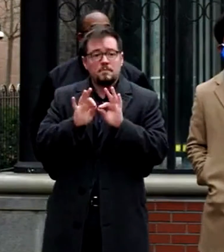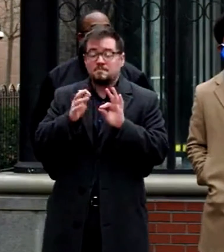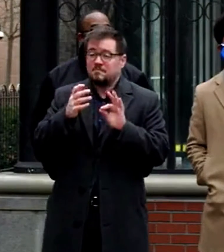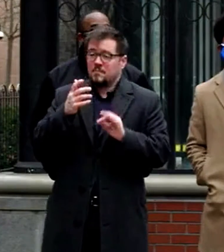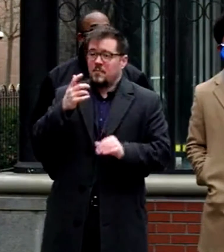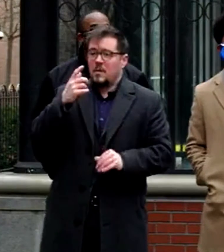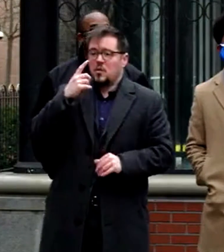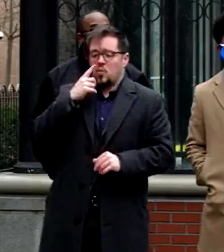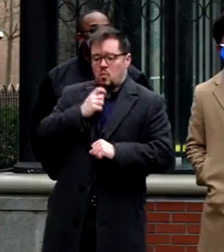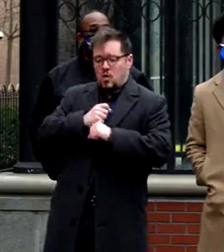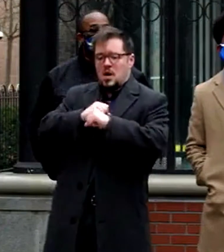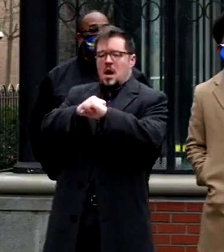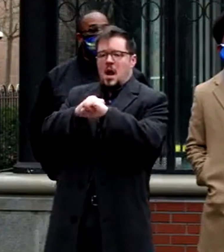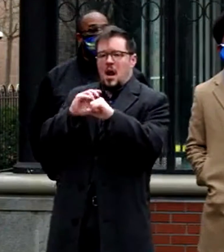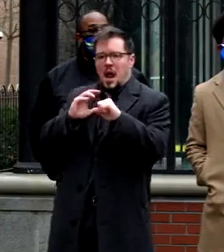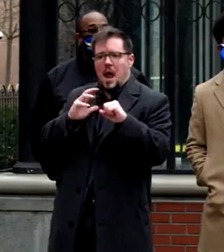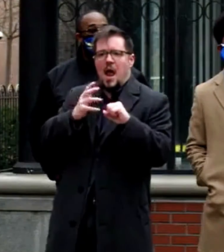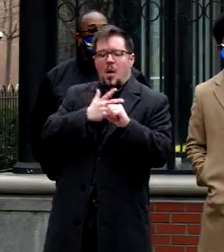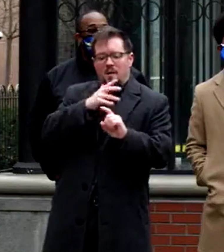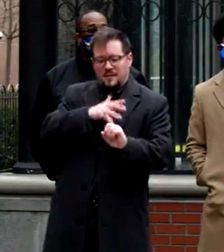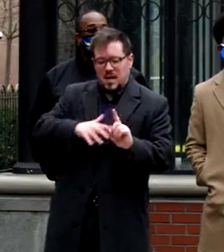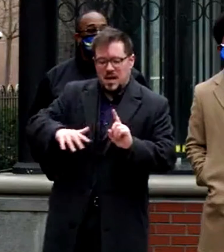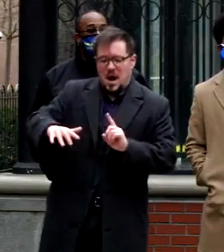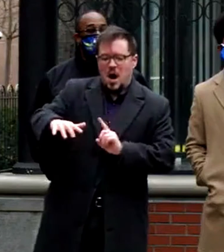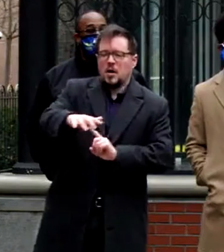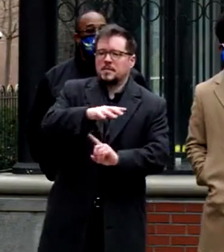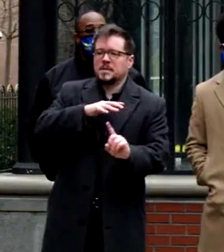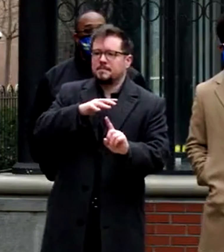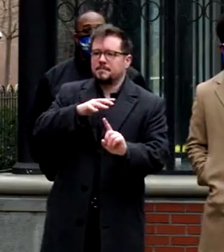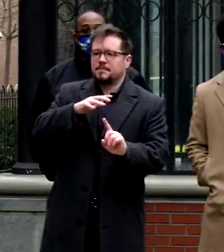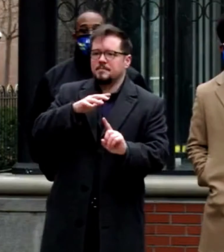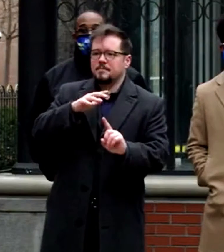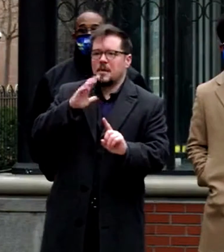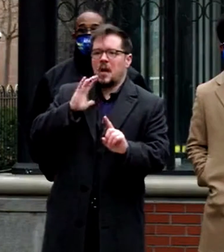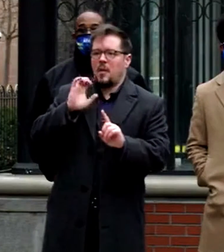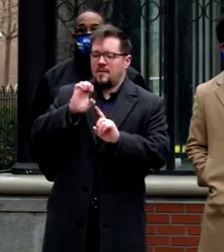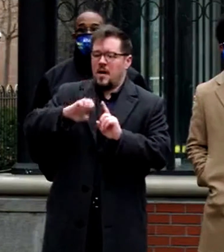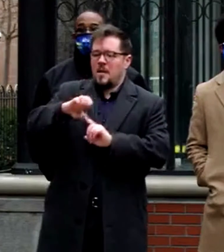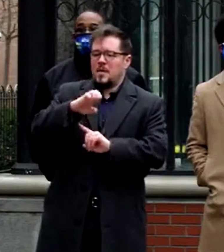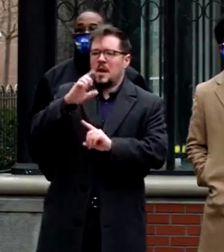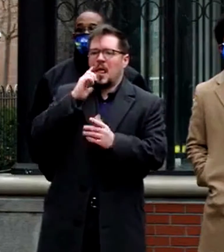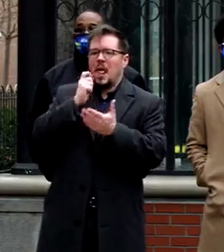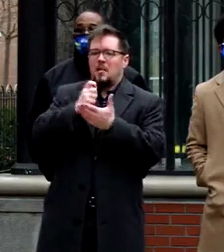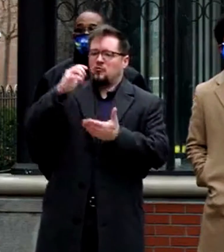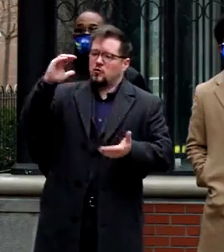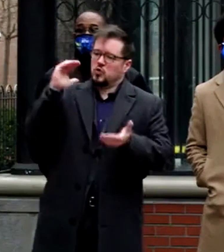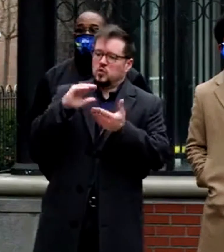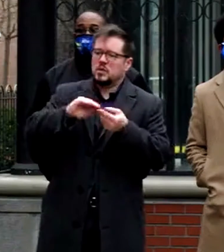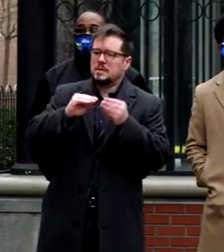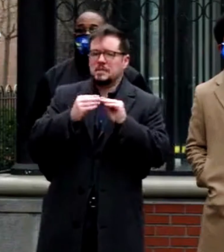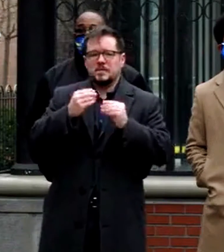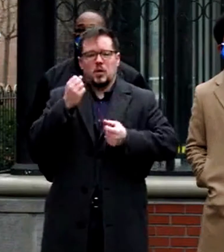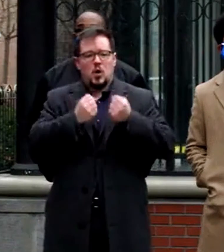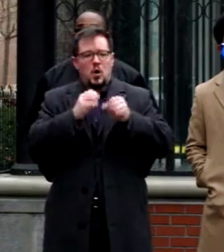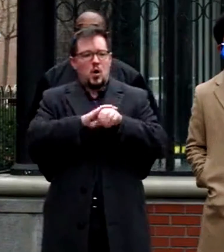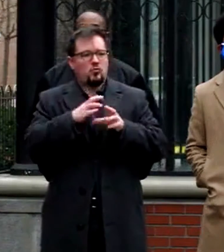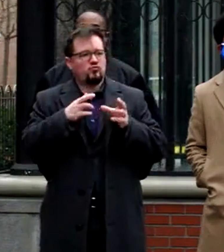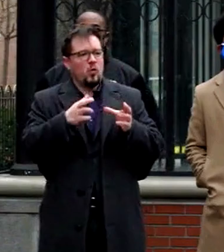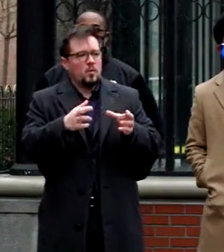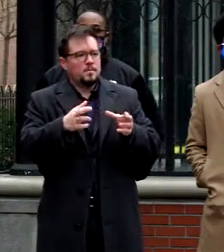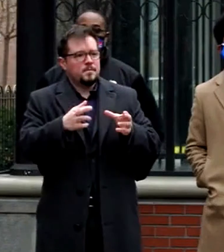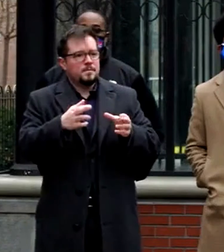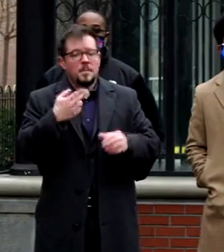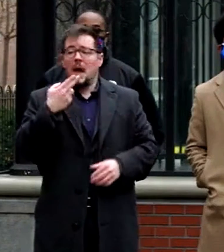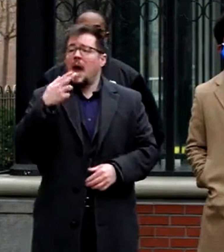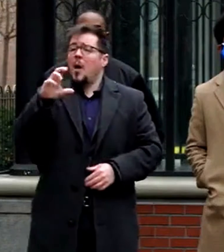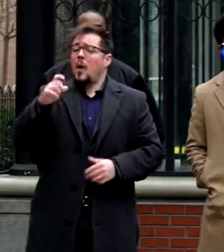to protecting our environment by reducing the number of cars on the road. Howard County residents have shared